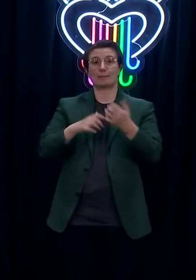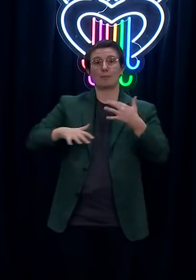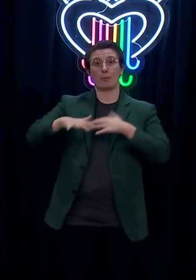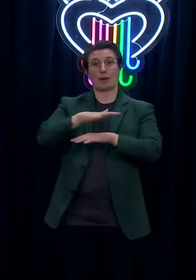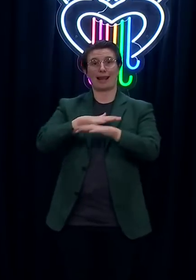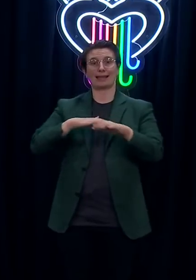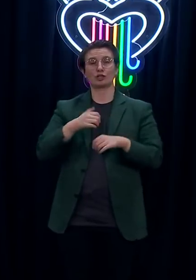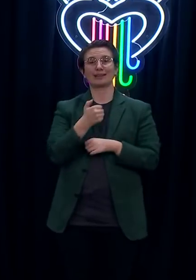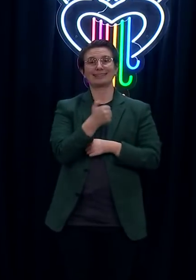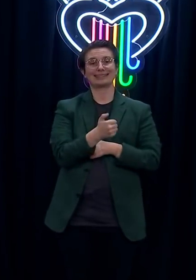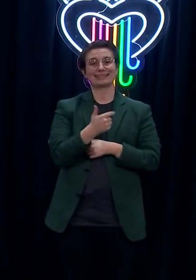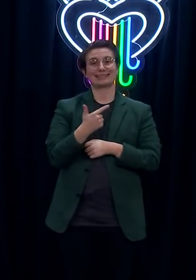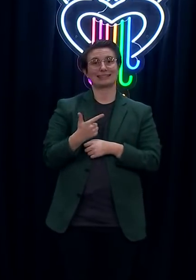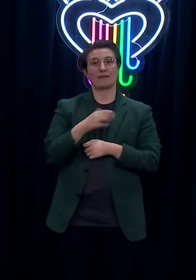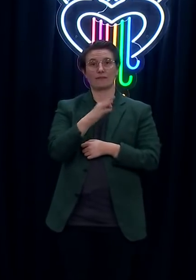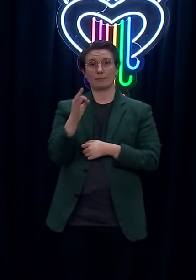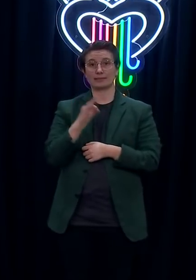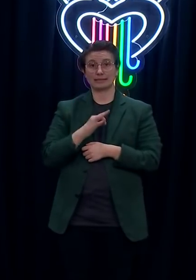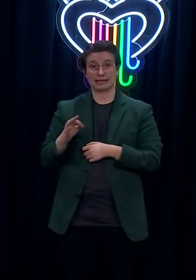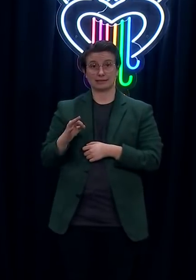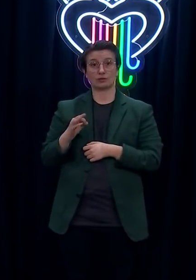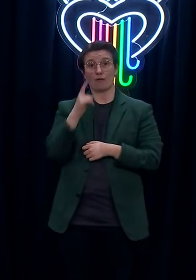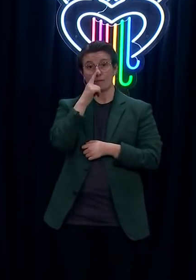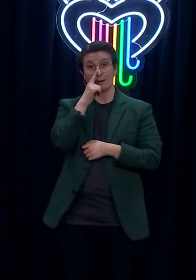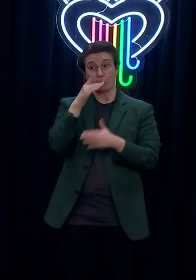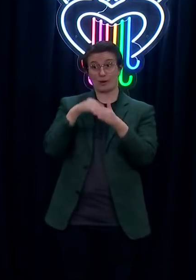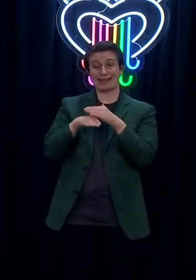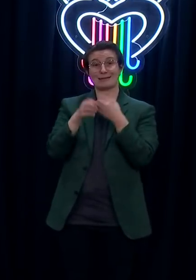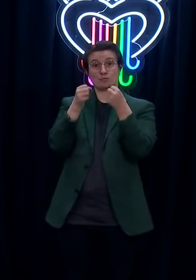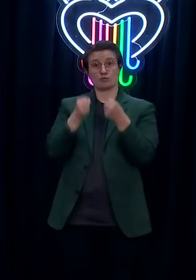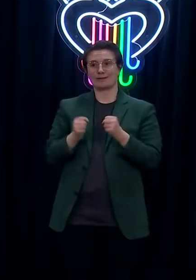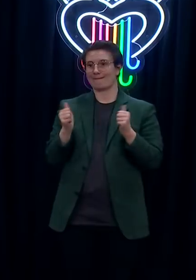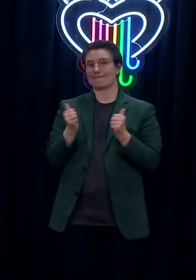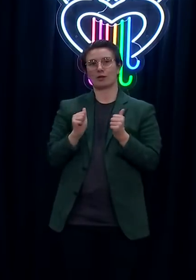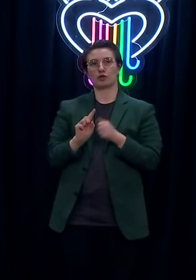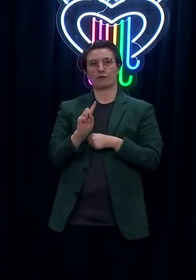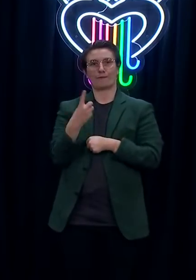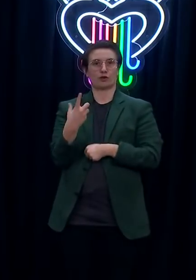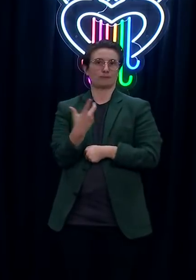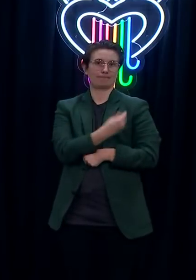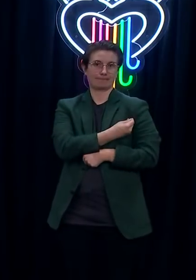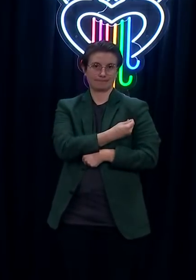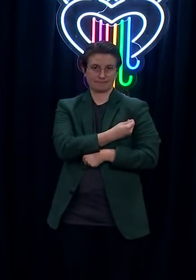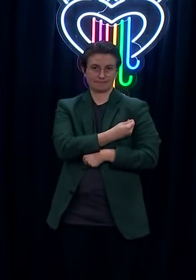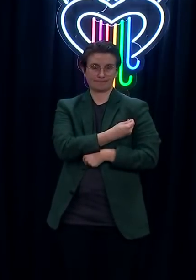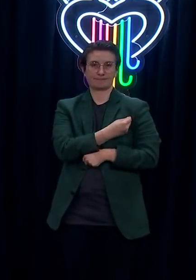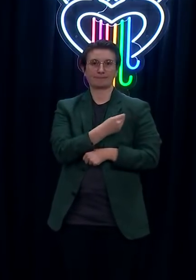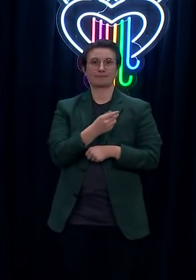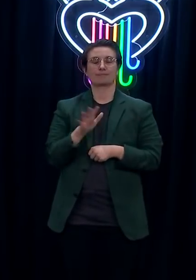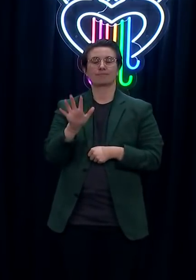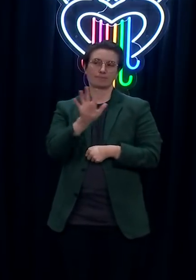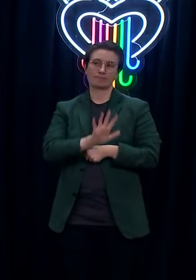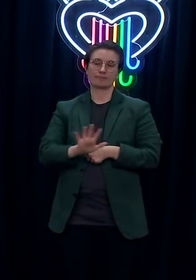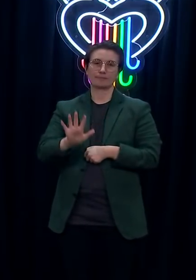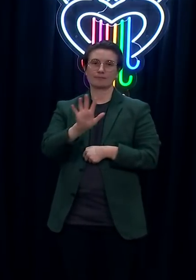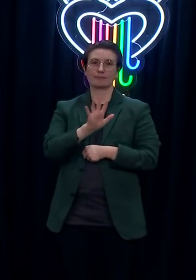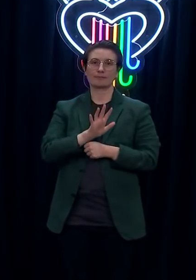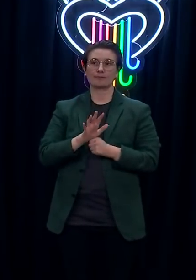Overall, 67% of the prison population have received one dose. I know that roughly